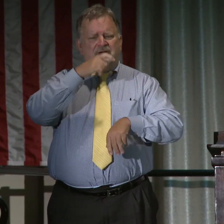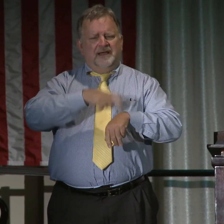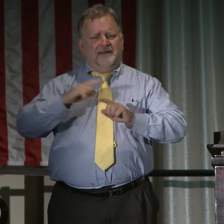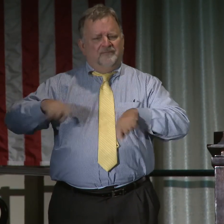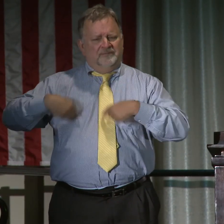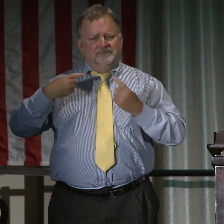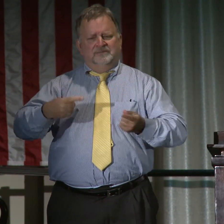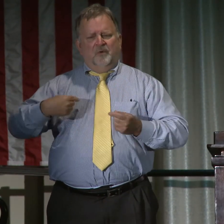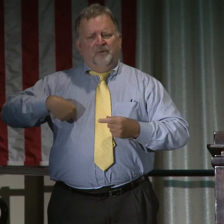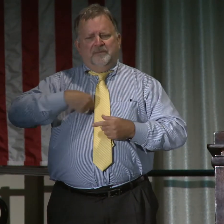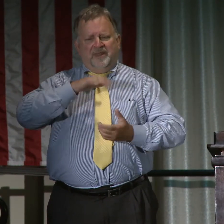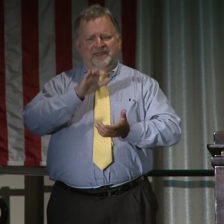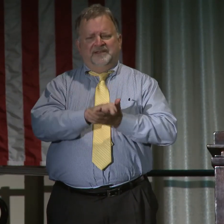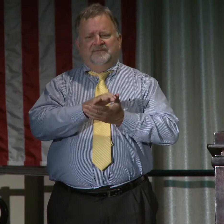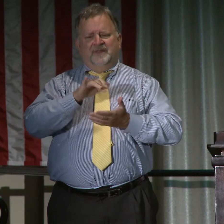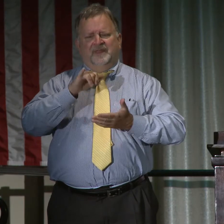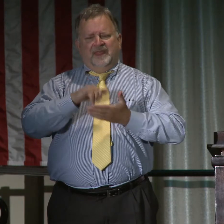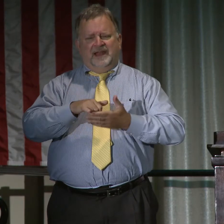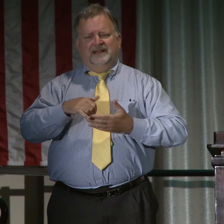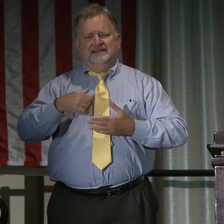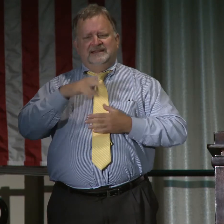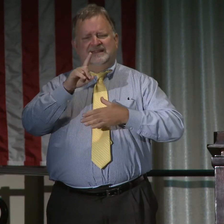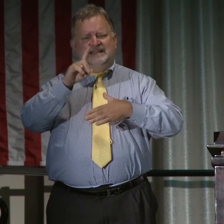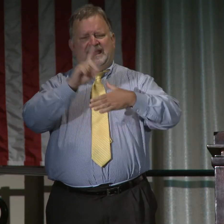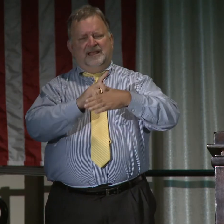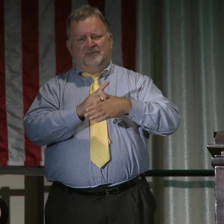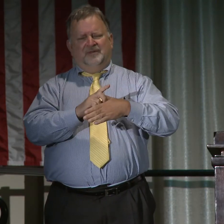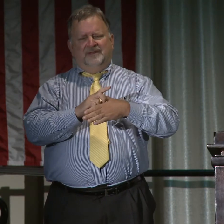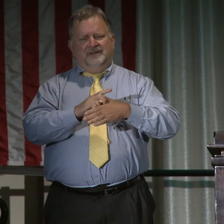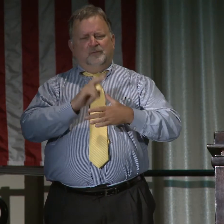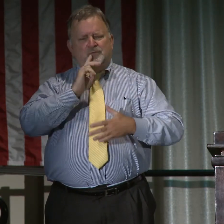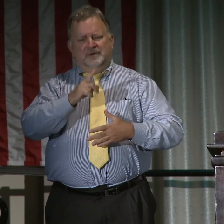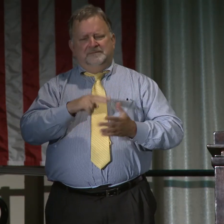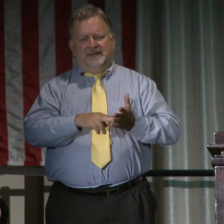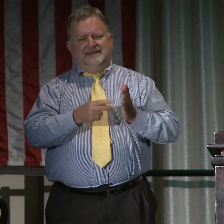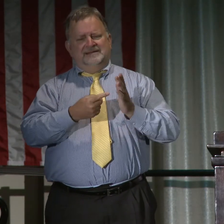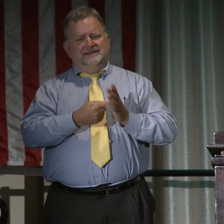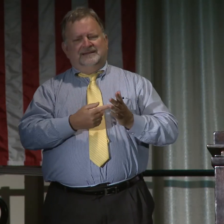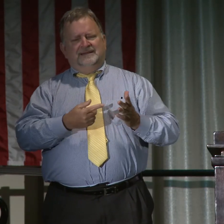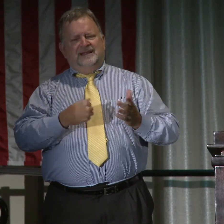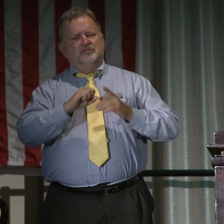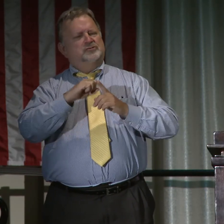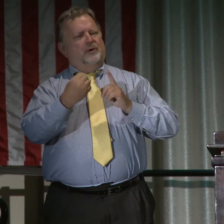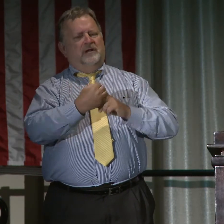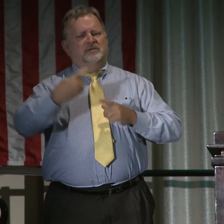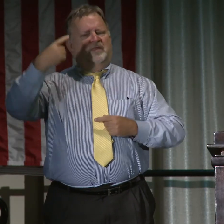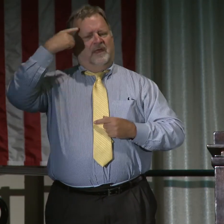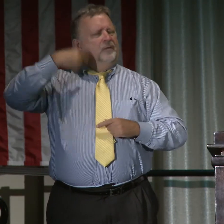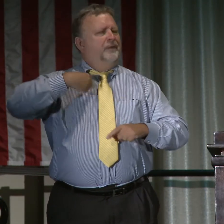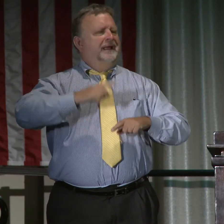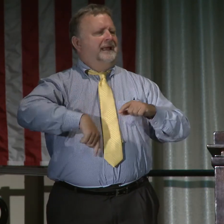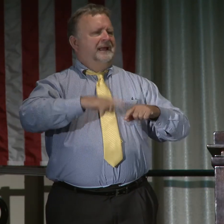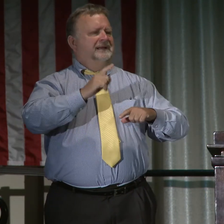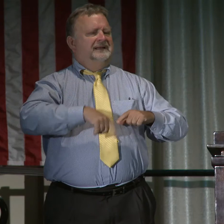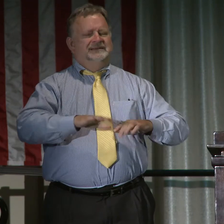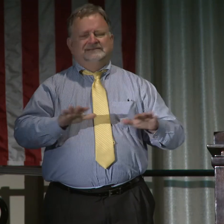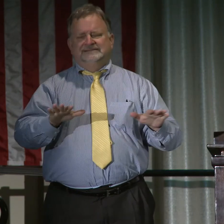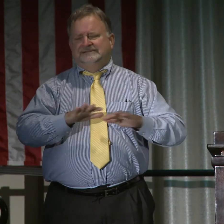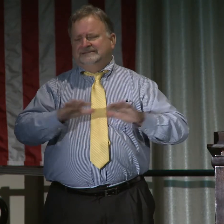long time, it was believed that having a disability meant that society thought, oh, you